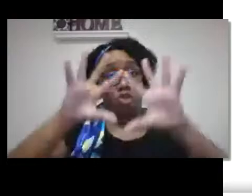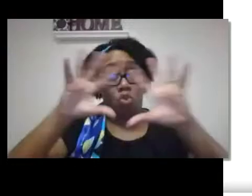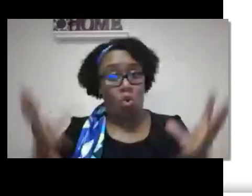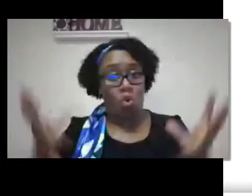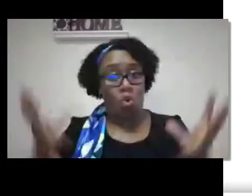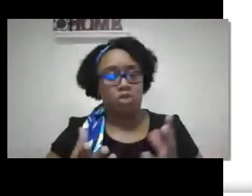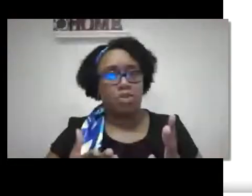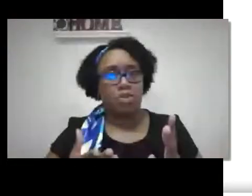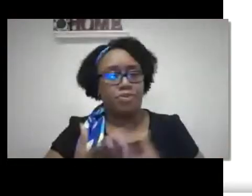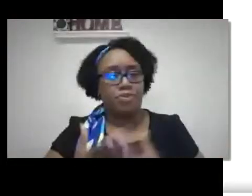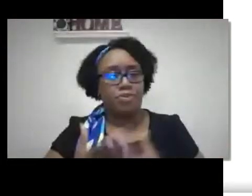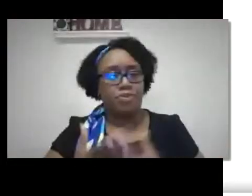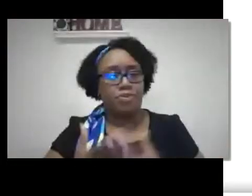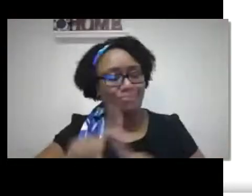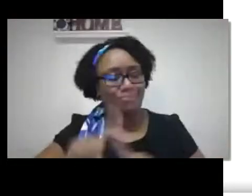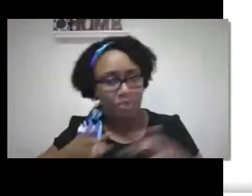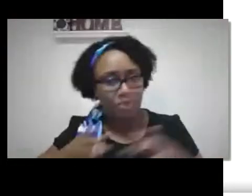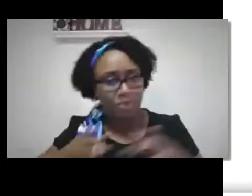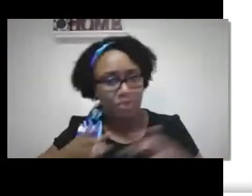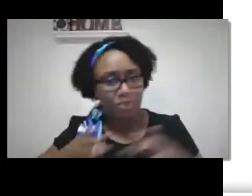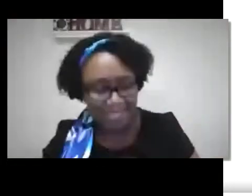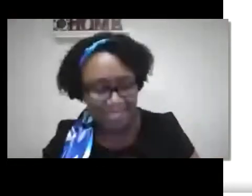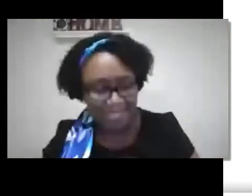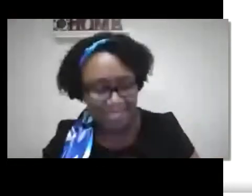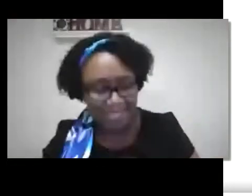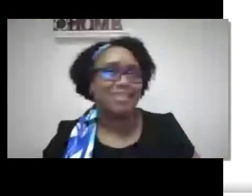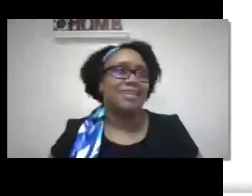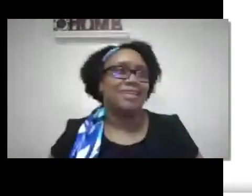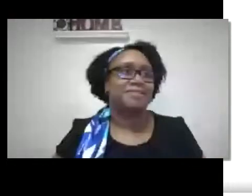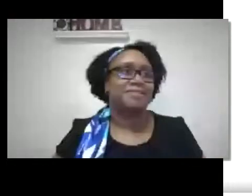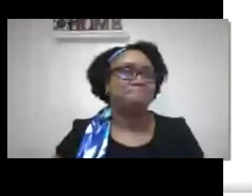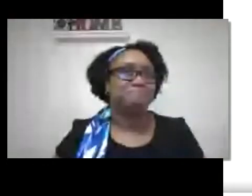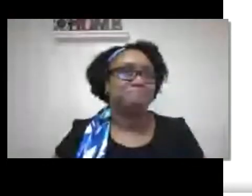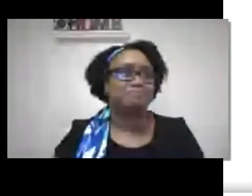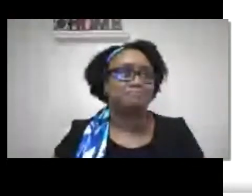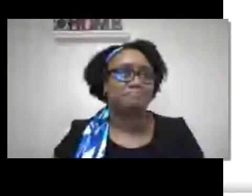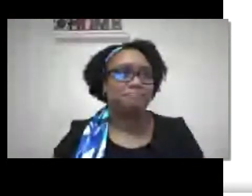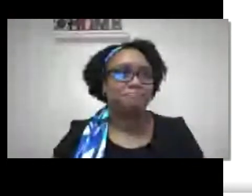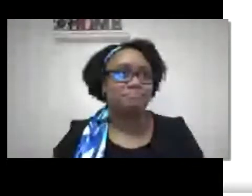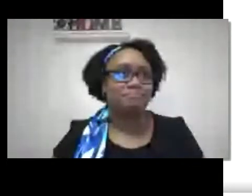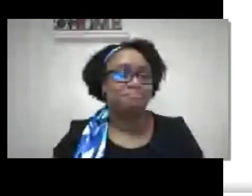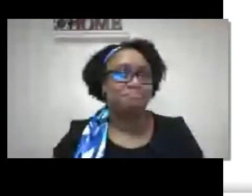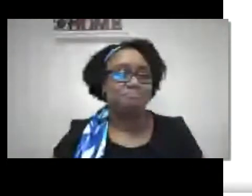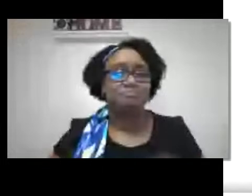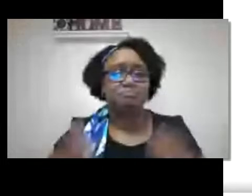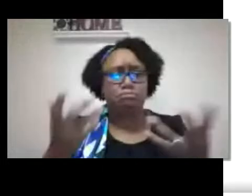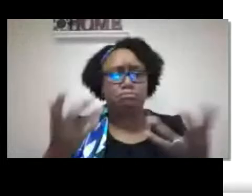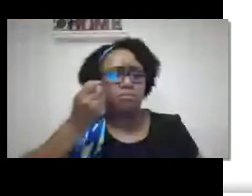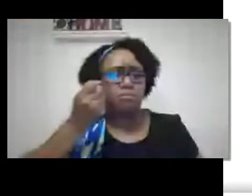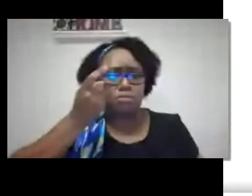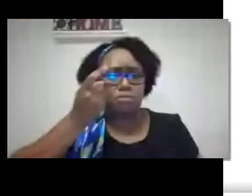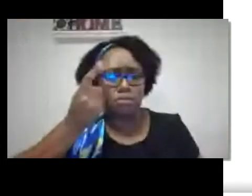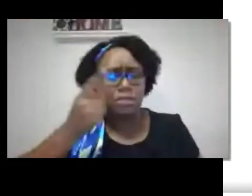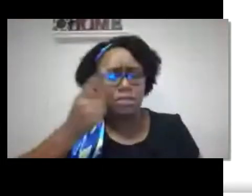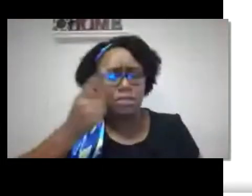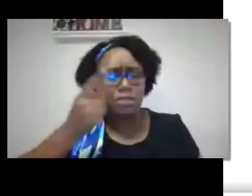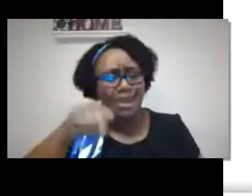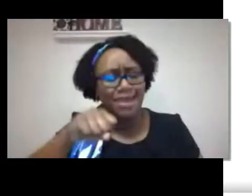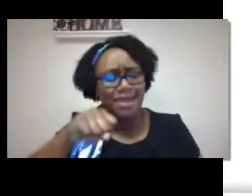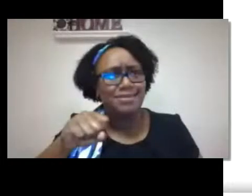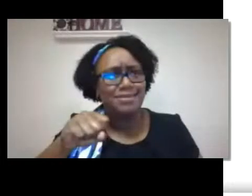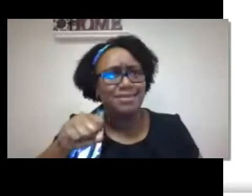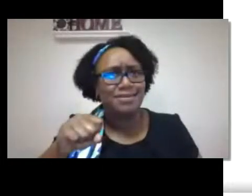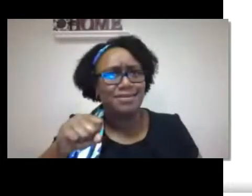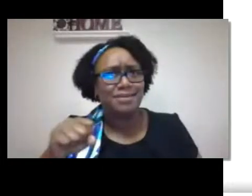The mind, the brain, receives information in a variety of ways through different